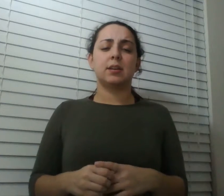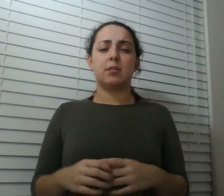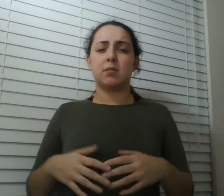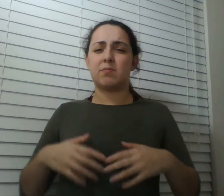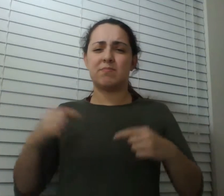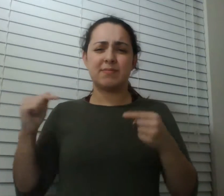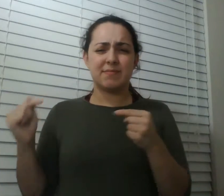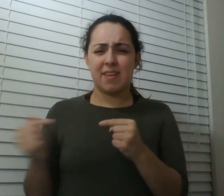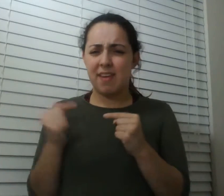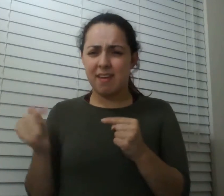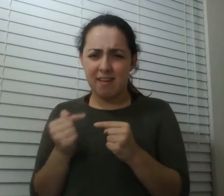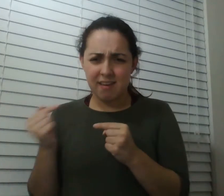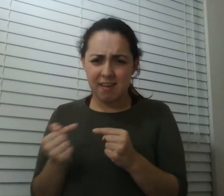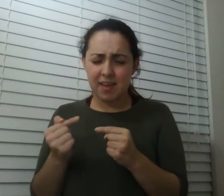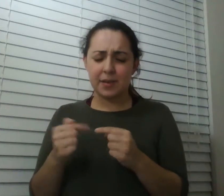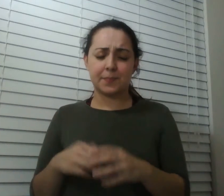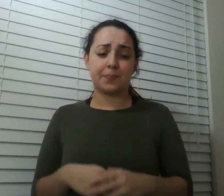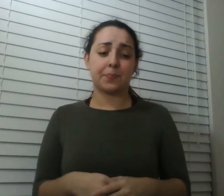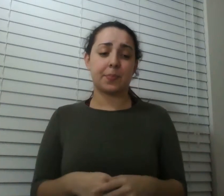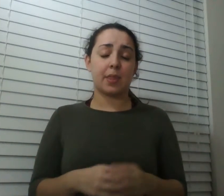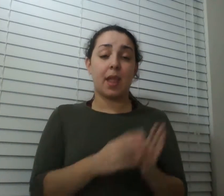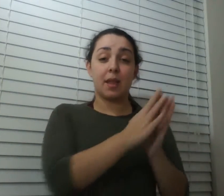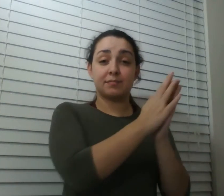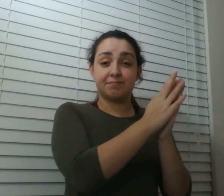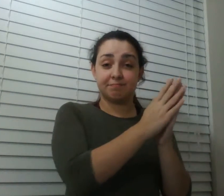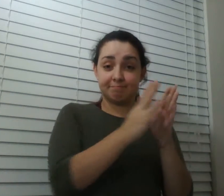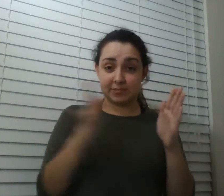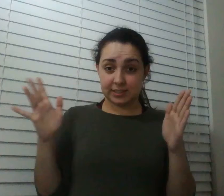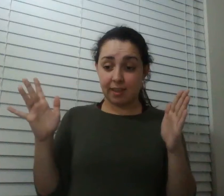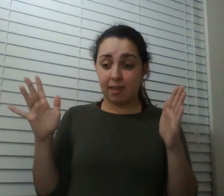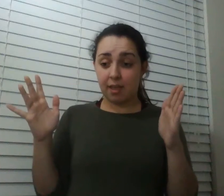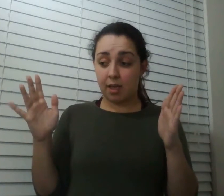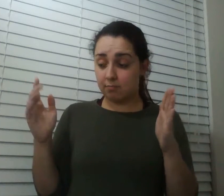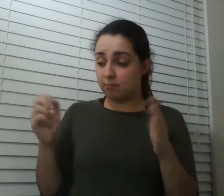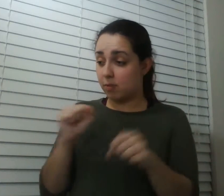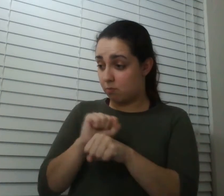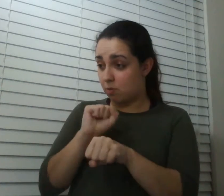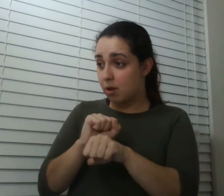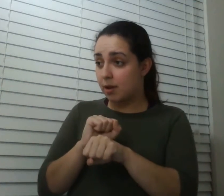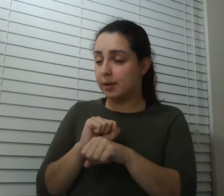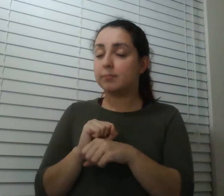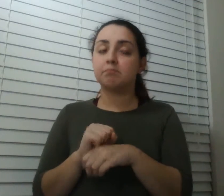so this scale uh works for him i mean he uses it to communicate with bug scientists yeah yeah